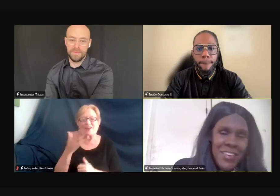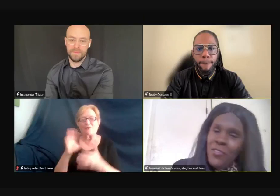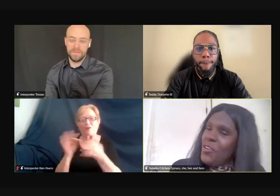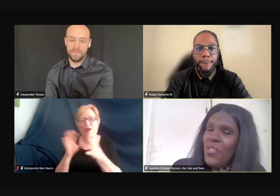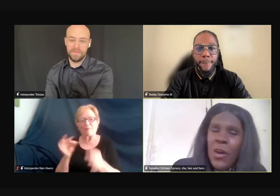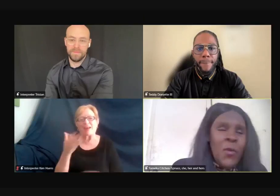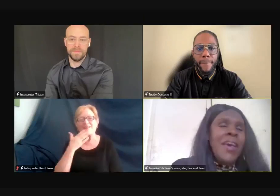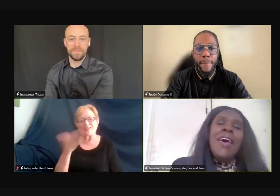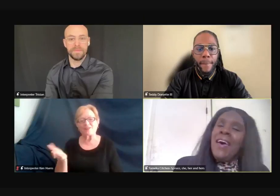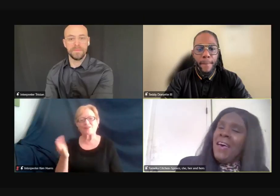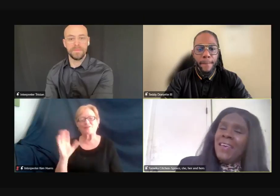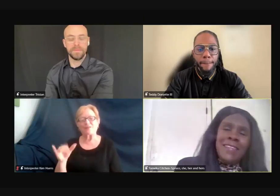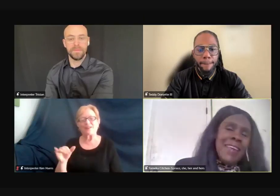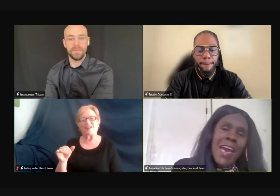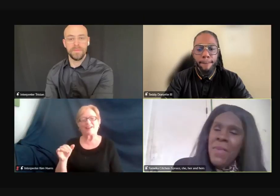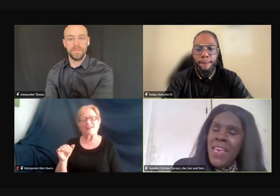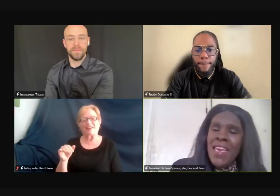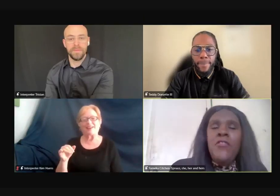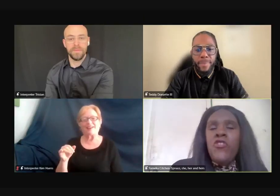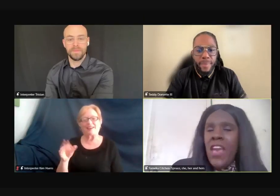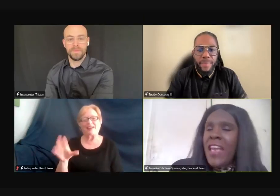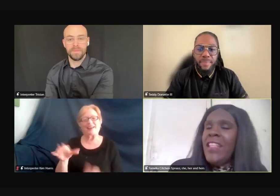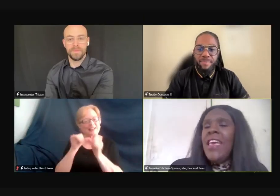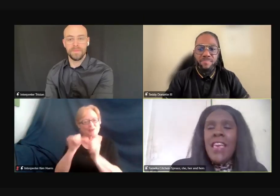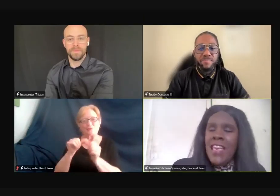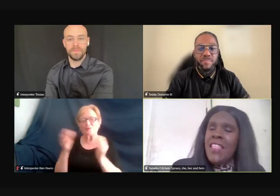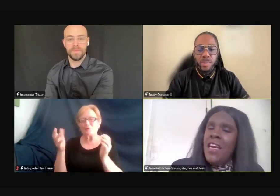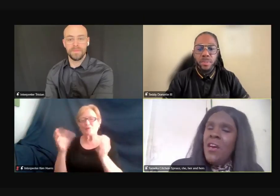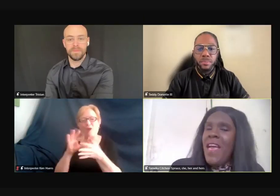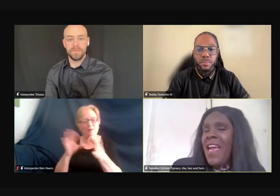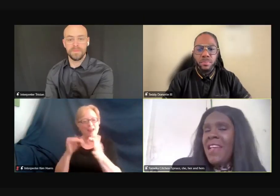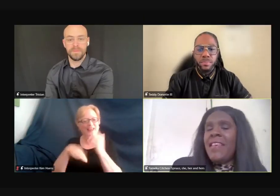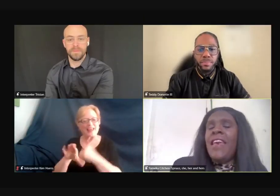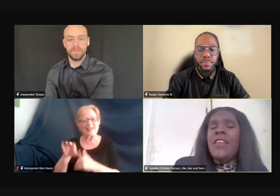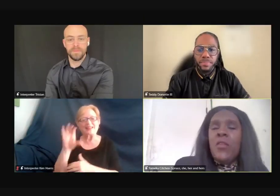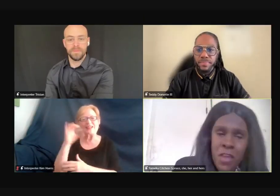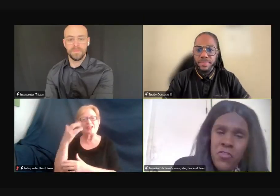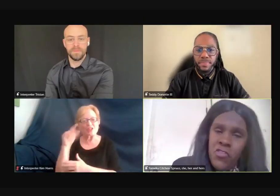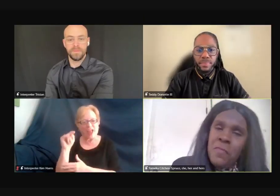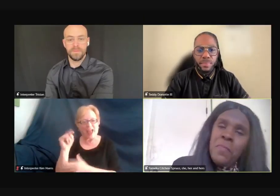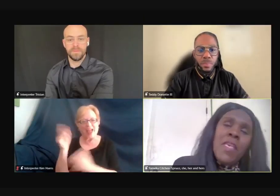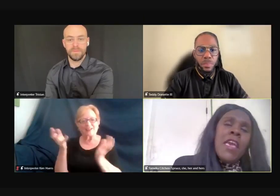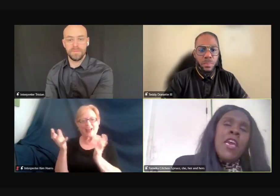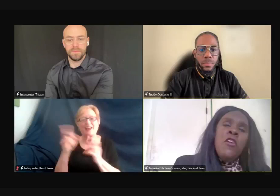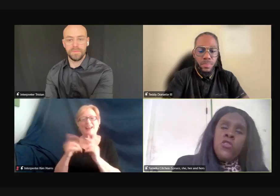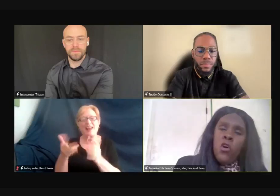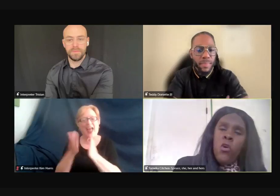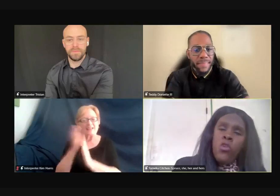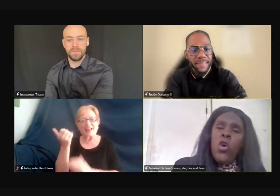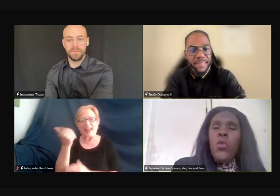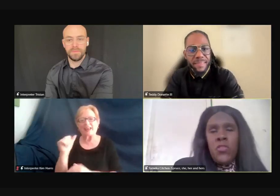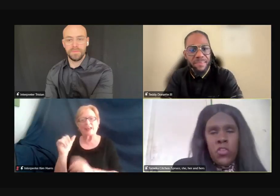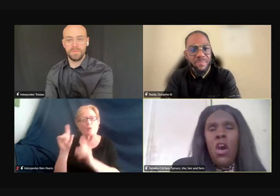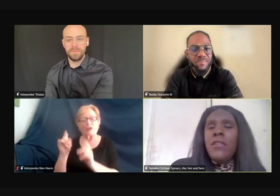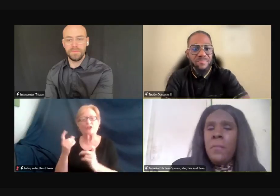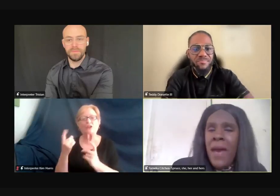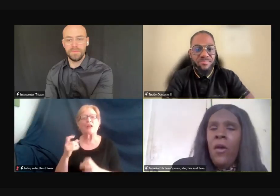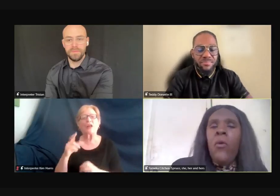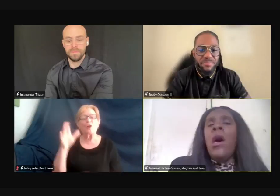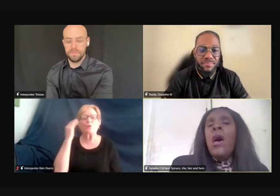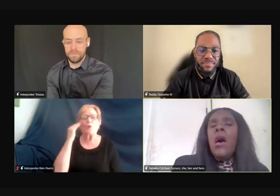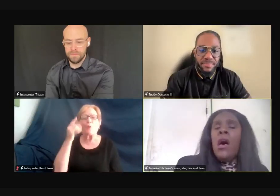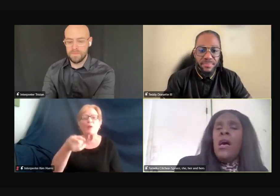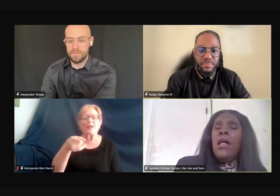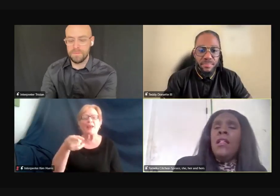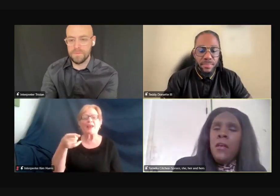continue, you know, uh, to comment in the chat and, ask any question. So, you know, we talked